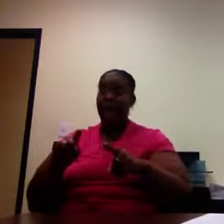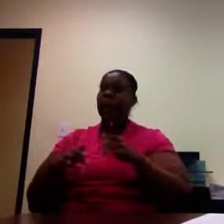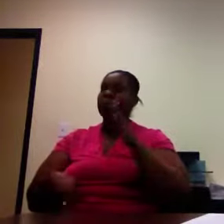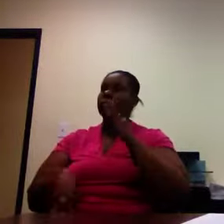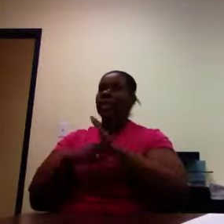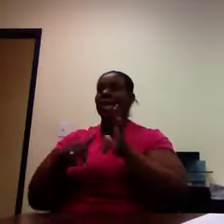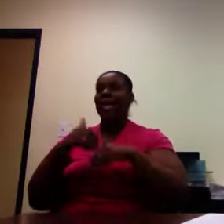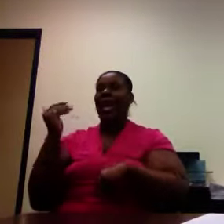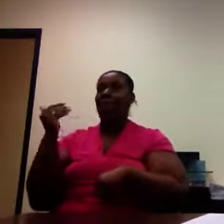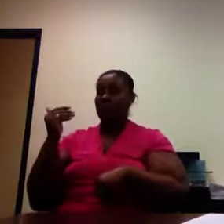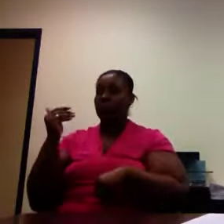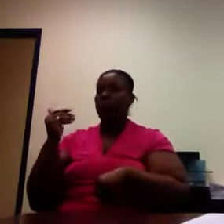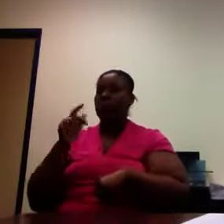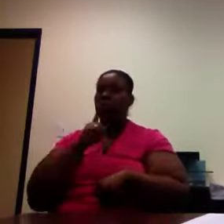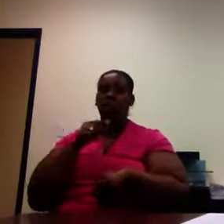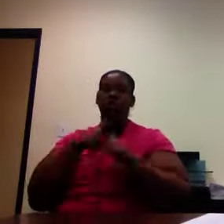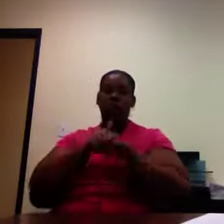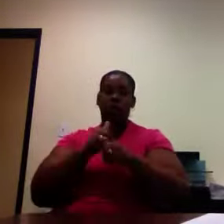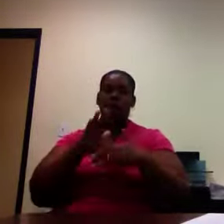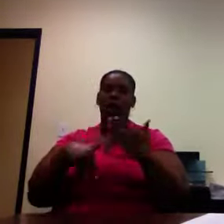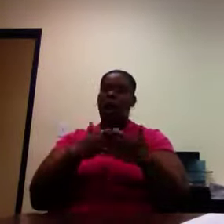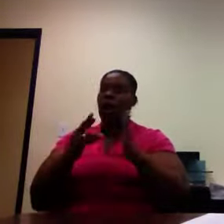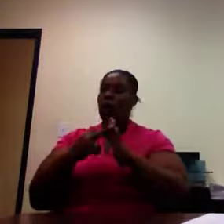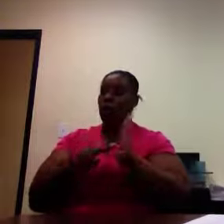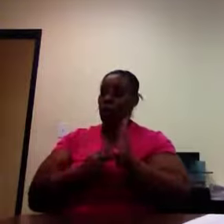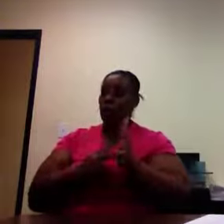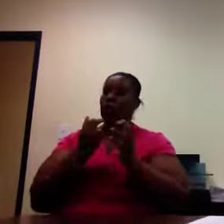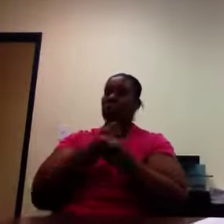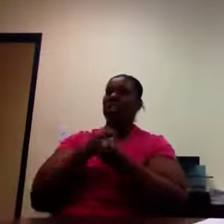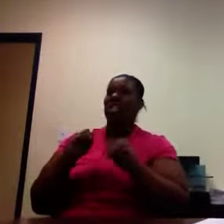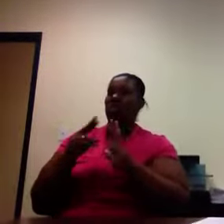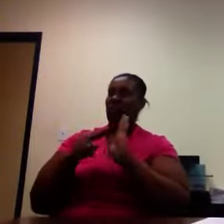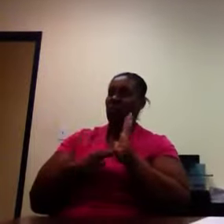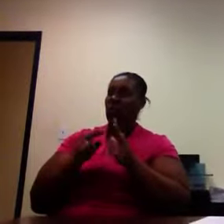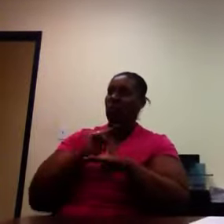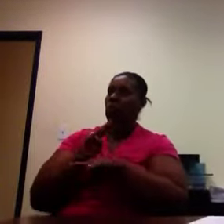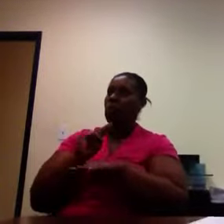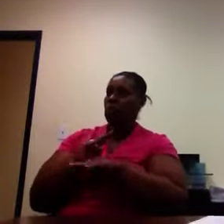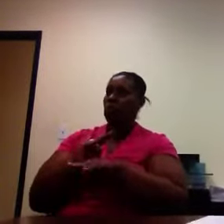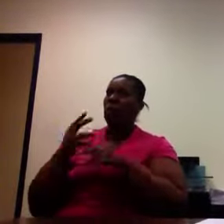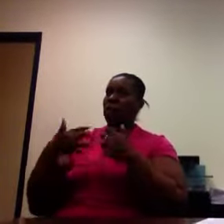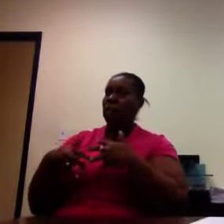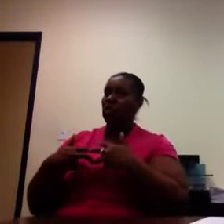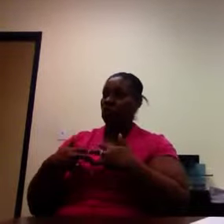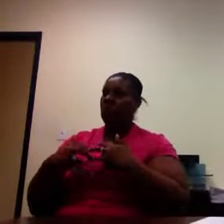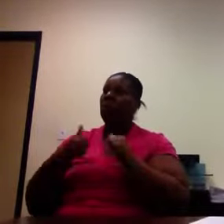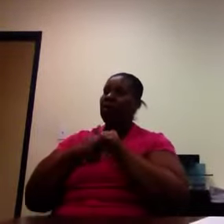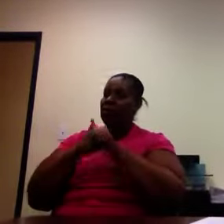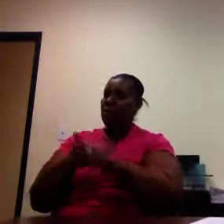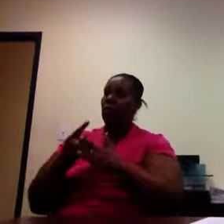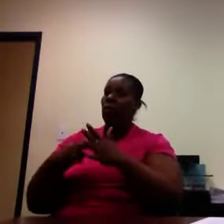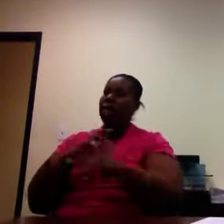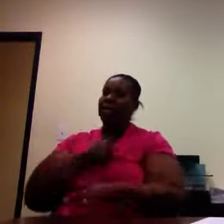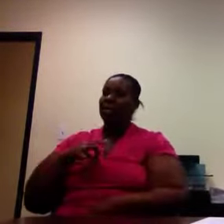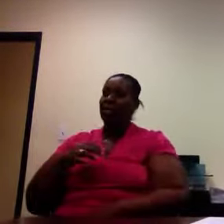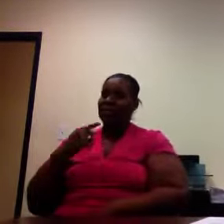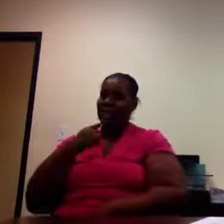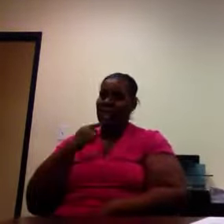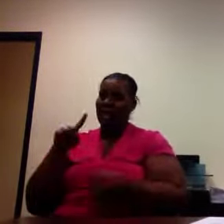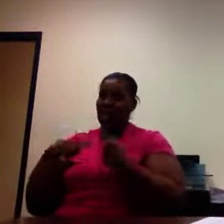Obey all instructions and safety rules and operate machinery exactly as instructed by staff. All right. I mean, they tell you